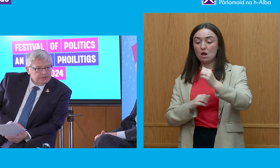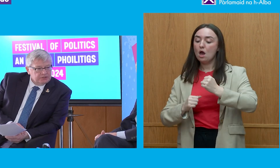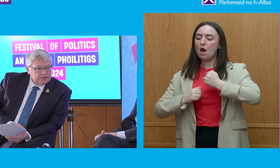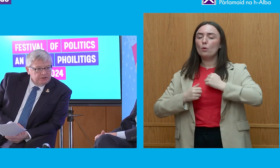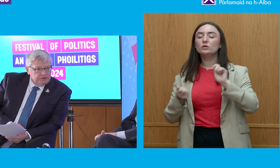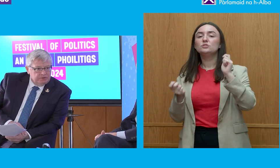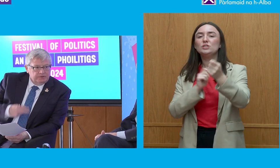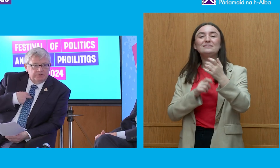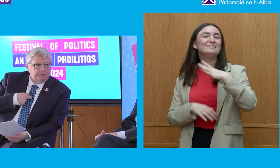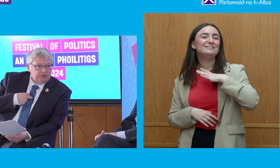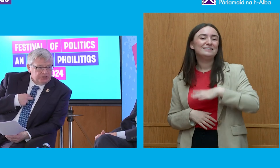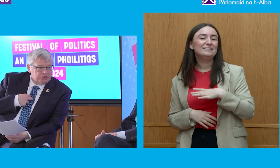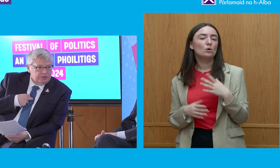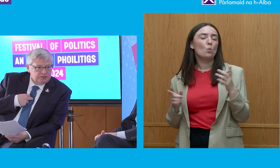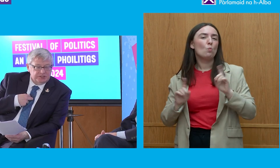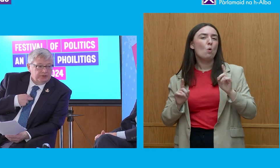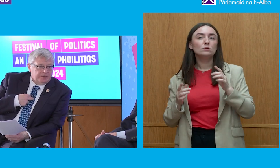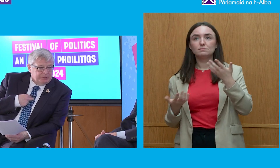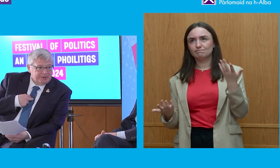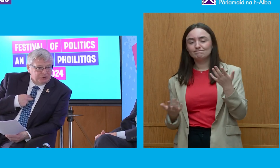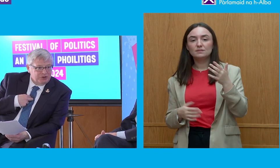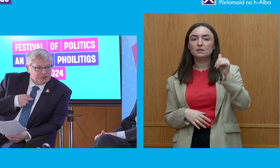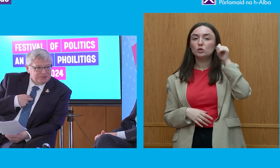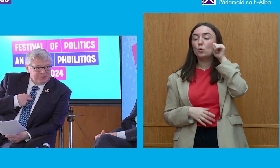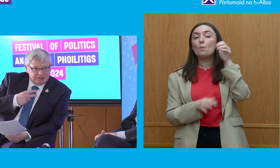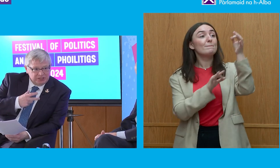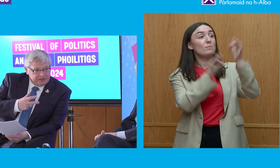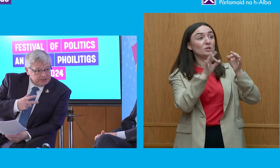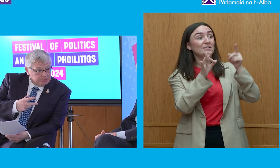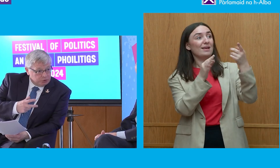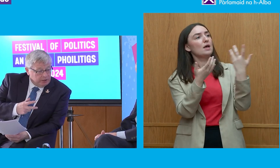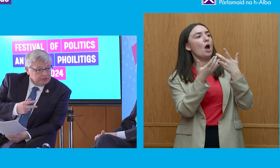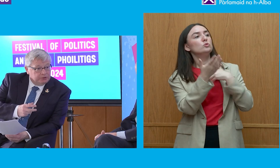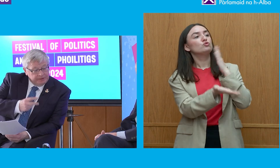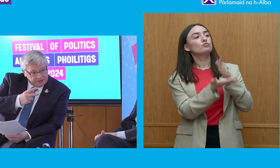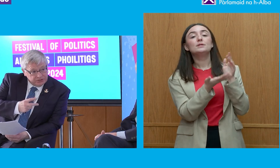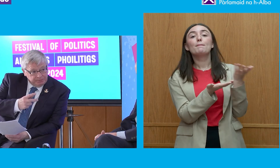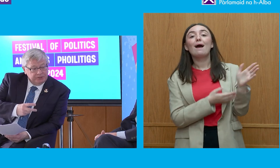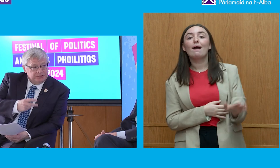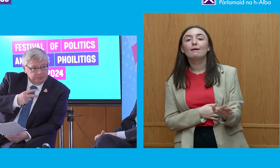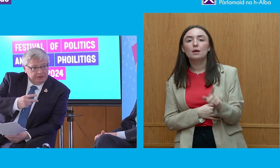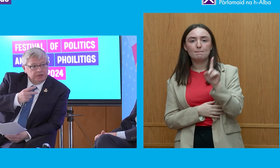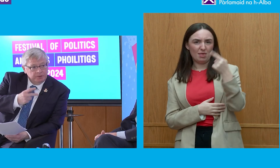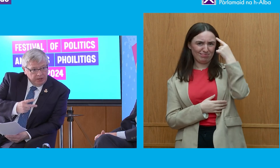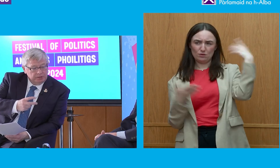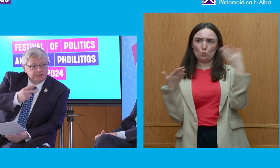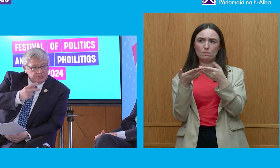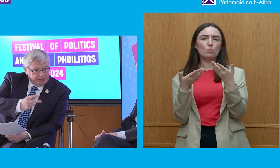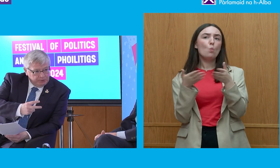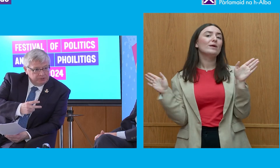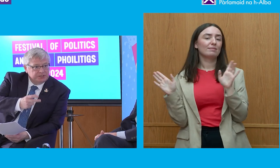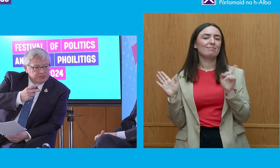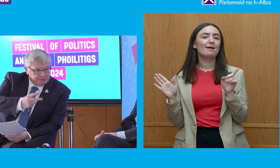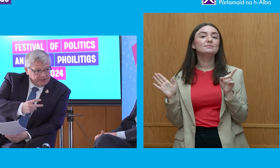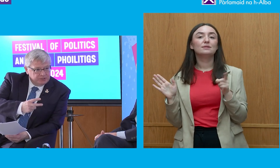to, you know, the politician question is, how do I build back trust? But actually, I think it's a much wider one, because in part, it's about parliament,